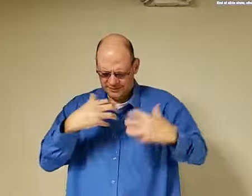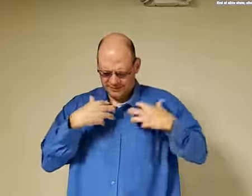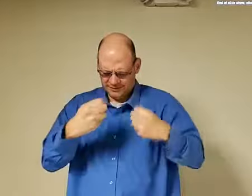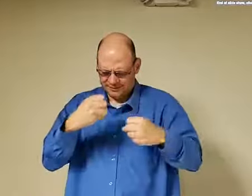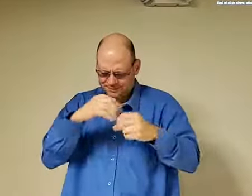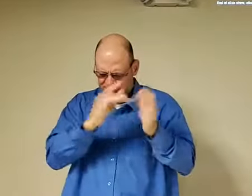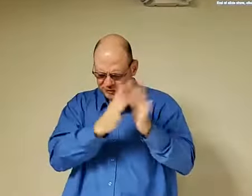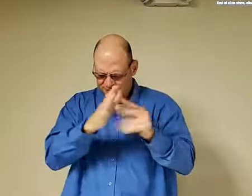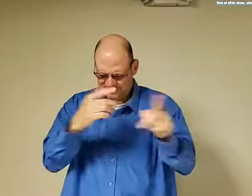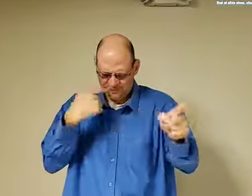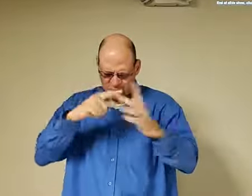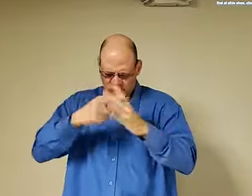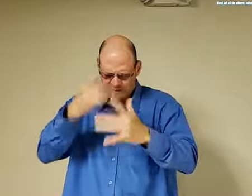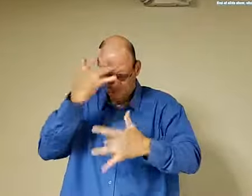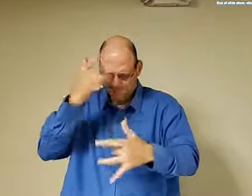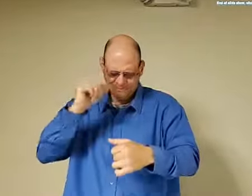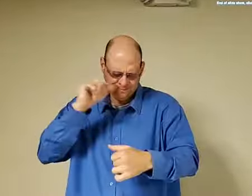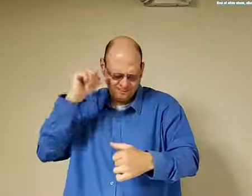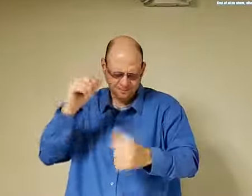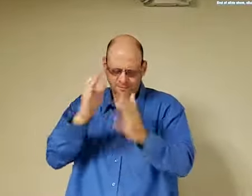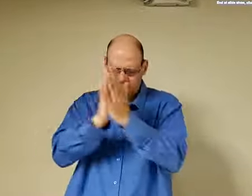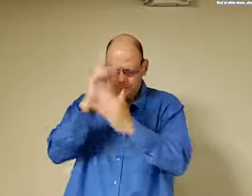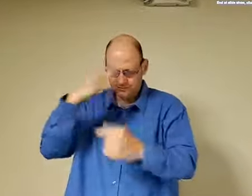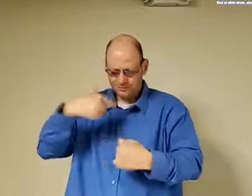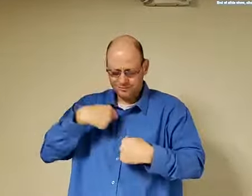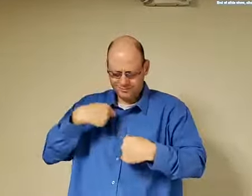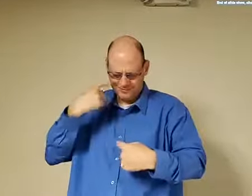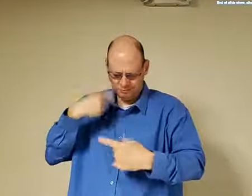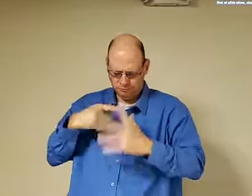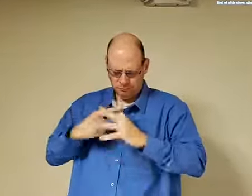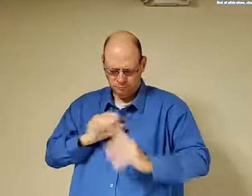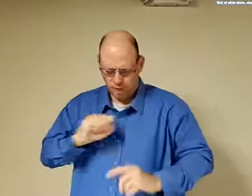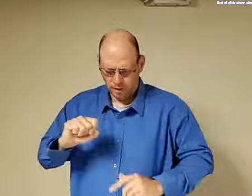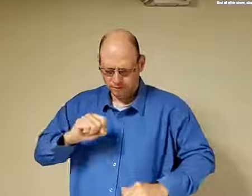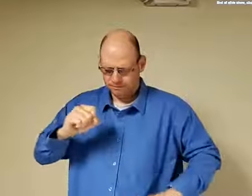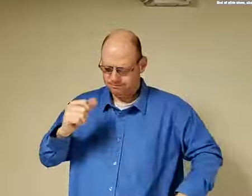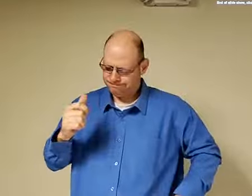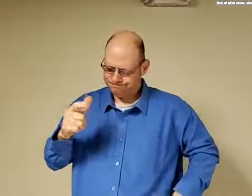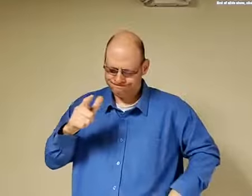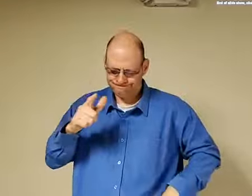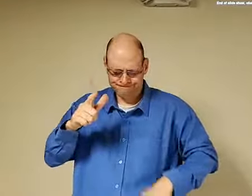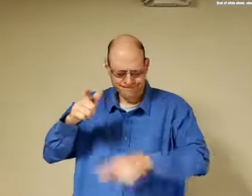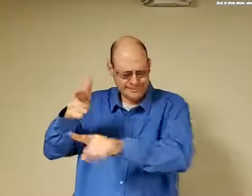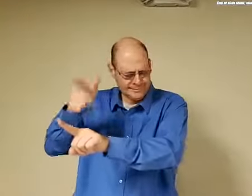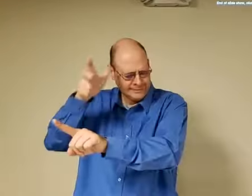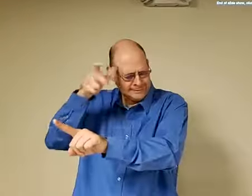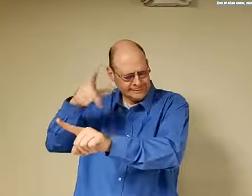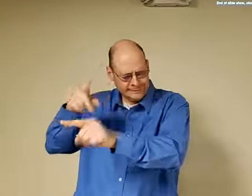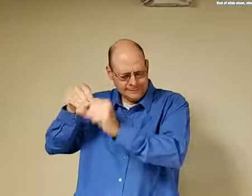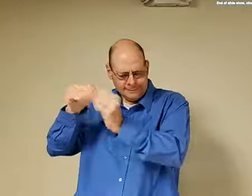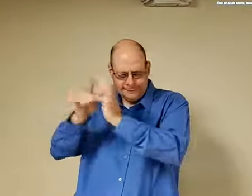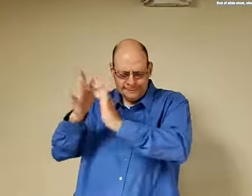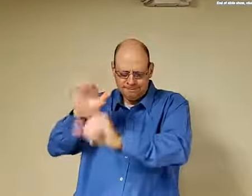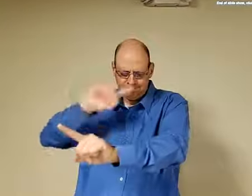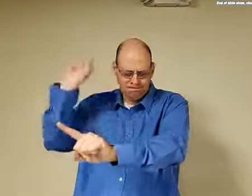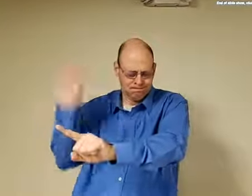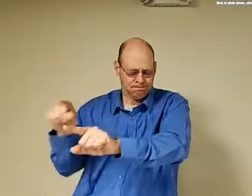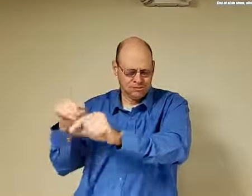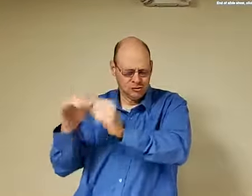Martha and Vincent touch their bodies to heal them from what they're experiencing in their cough and I pray for myself you know you know Satan